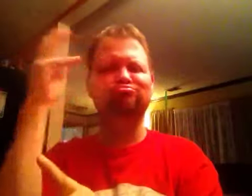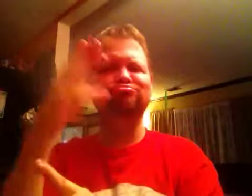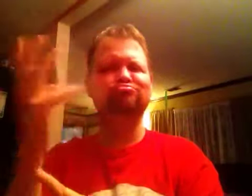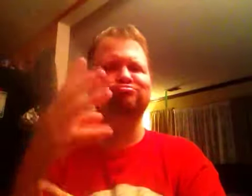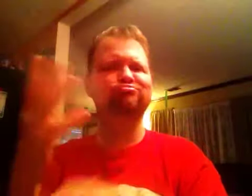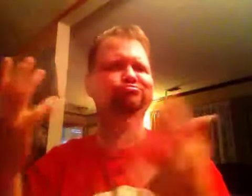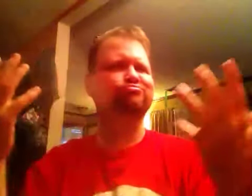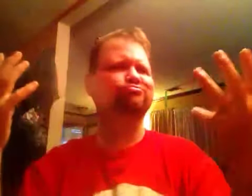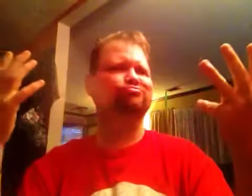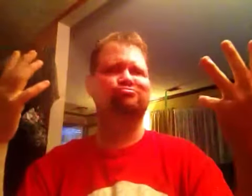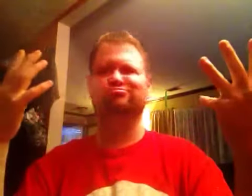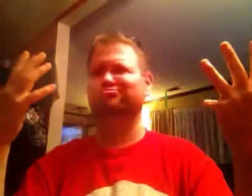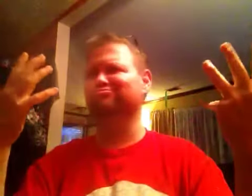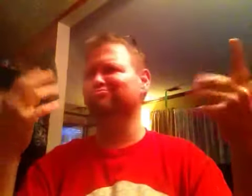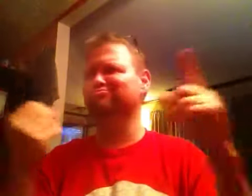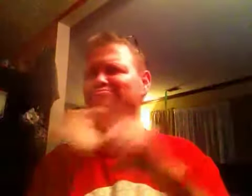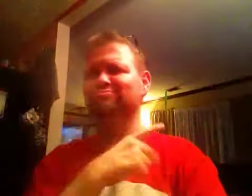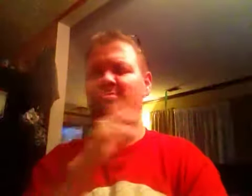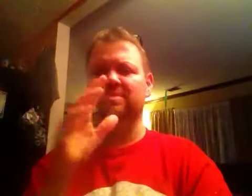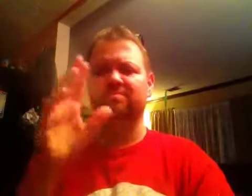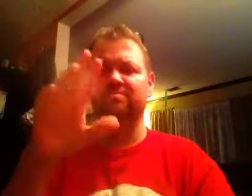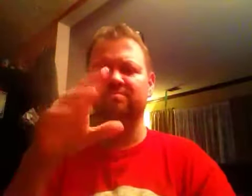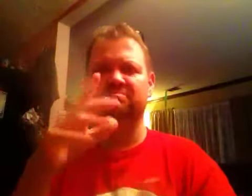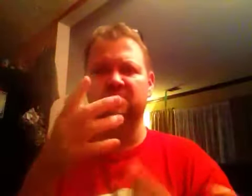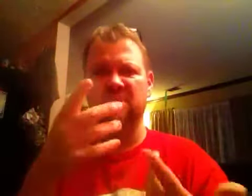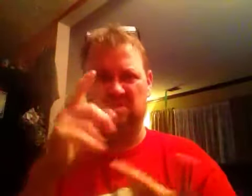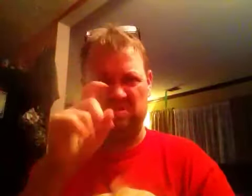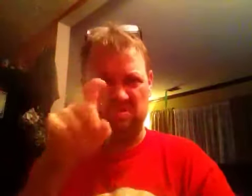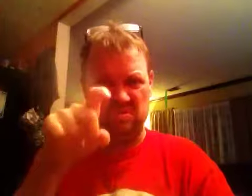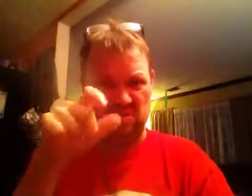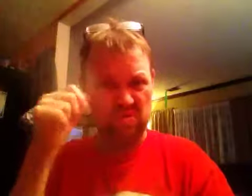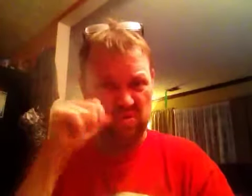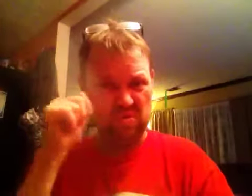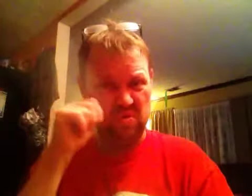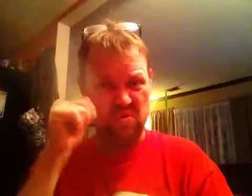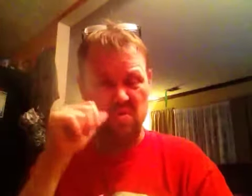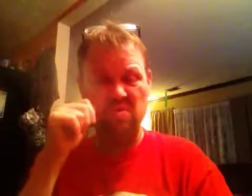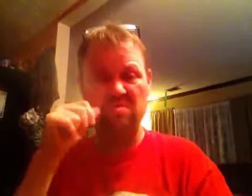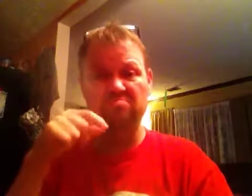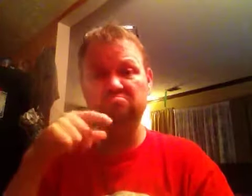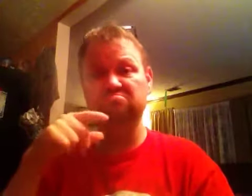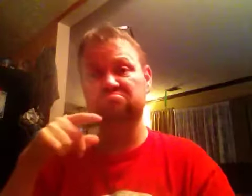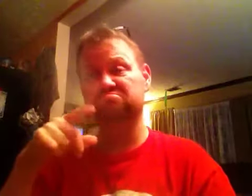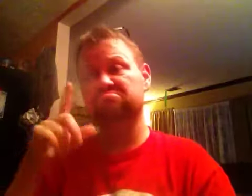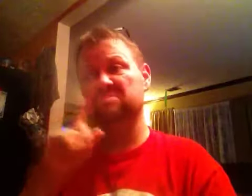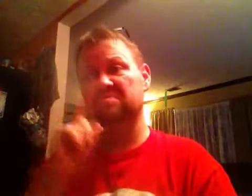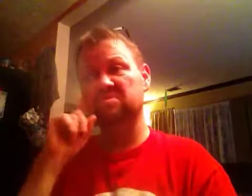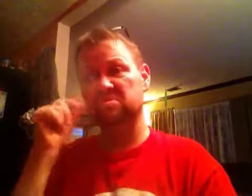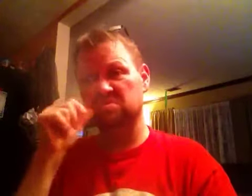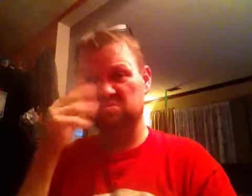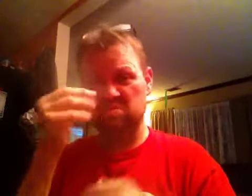Any one or anything comes down that path. They've got to do with us. Maybe my brothers and sisters.